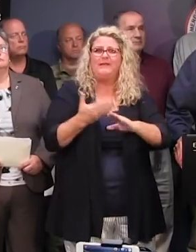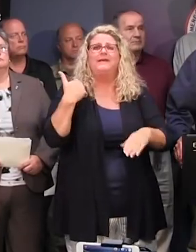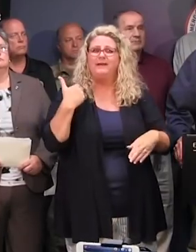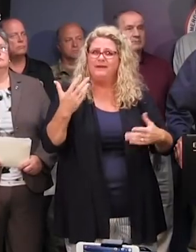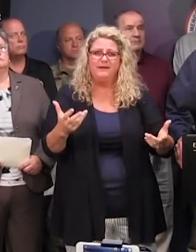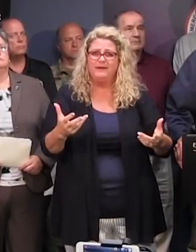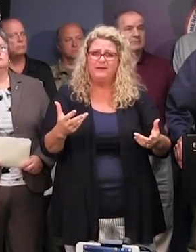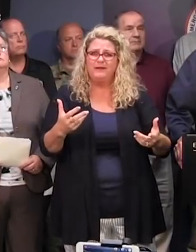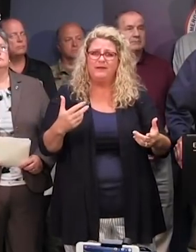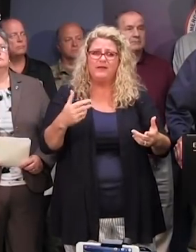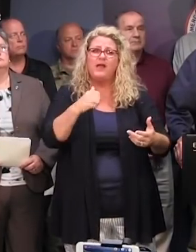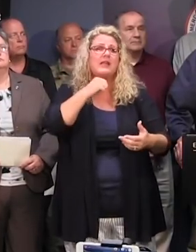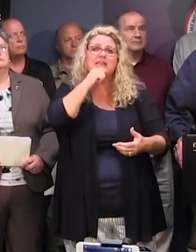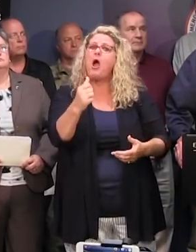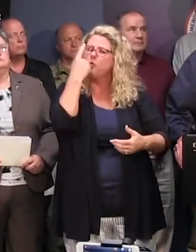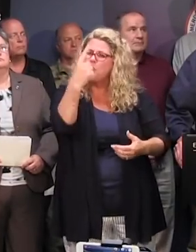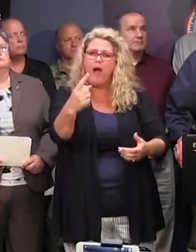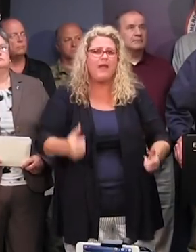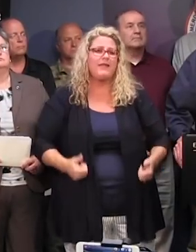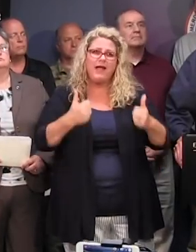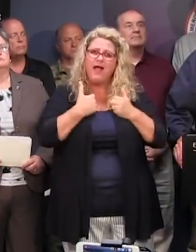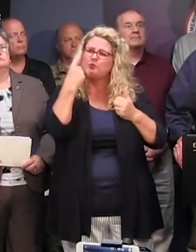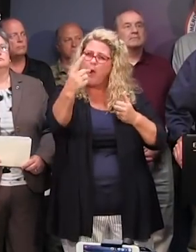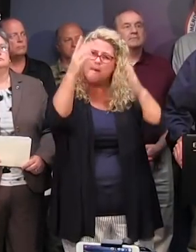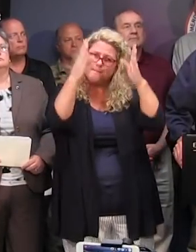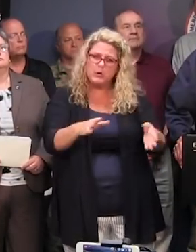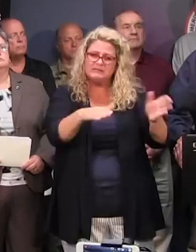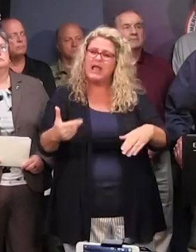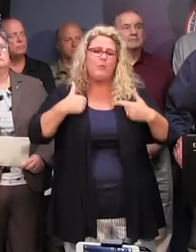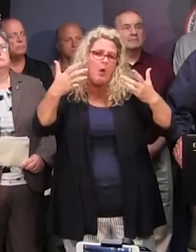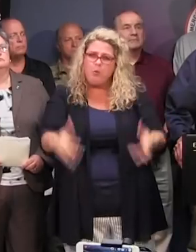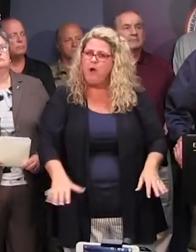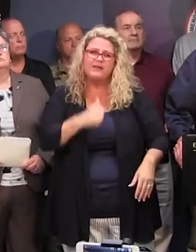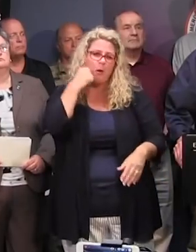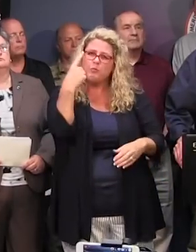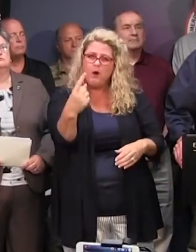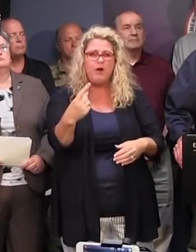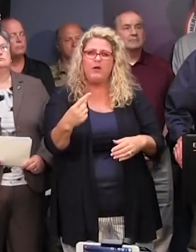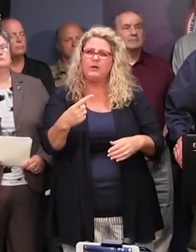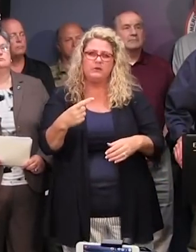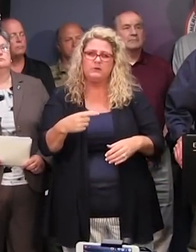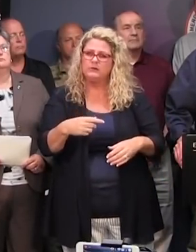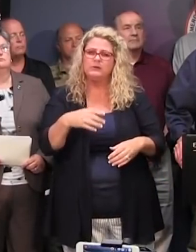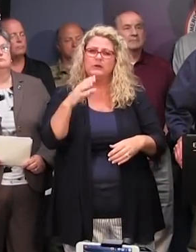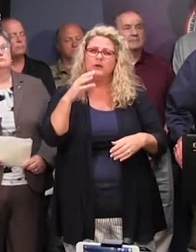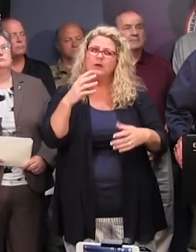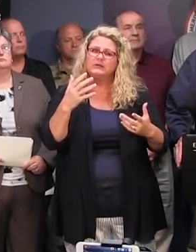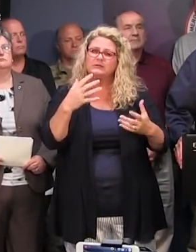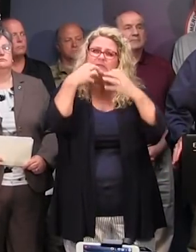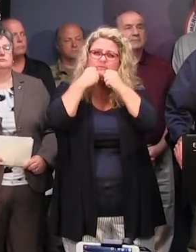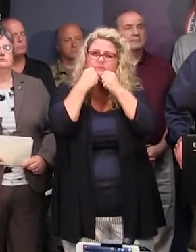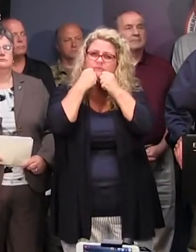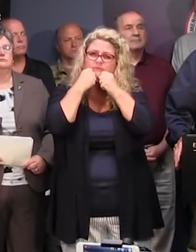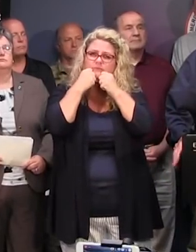They want to be sure that we lose not one single life, just as we do. We don't want to take any chances with a single South Carolina life, and we have